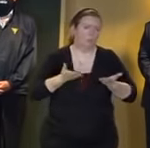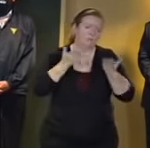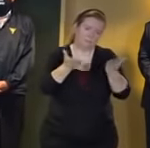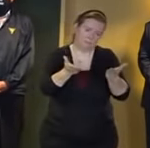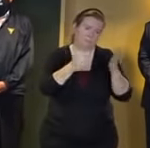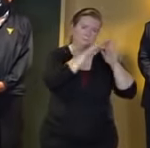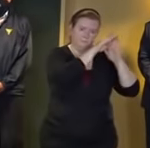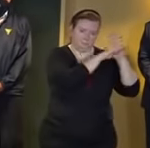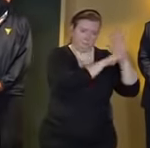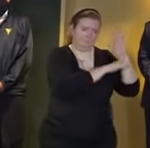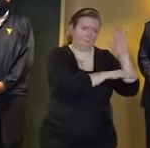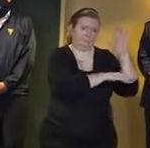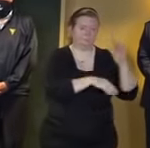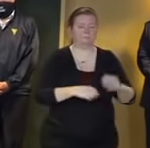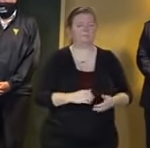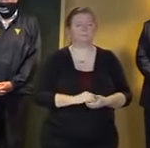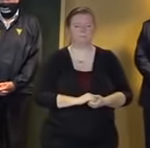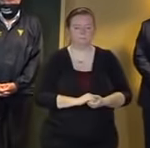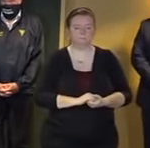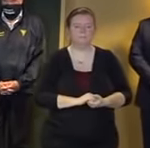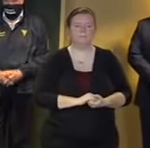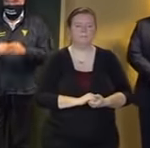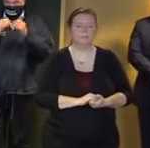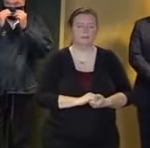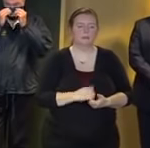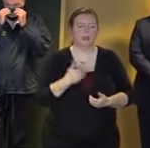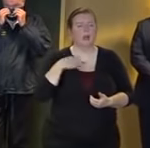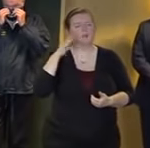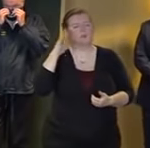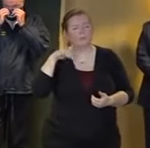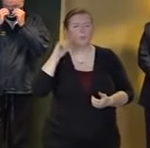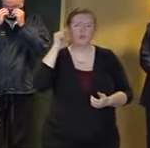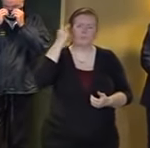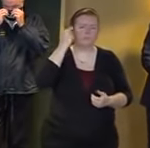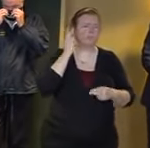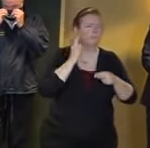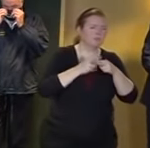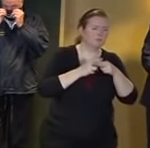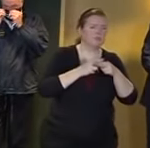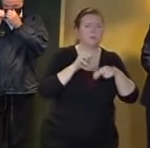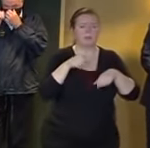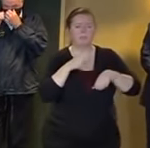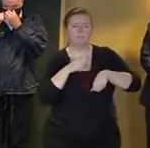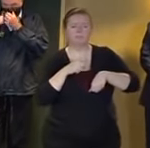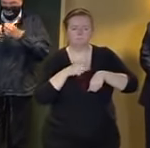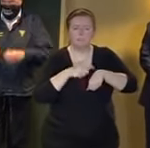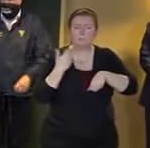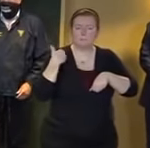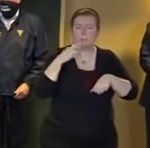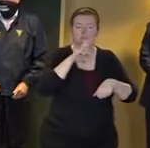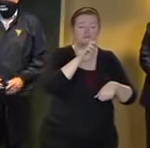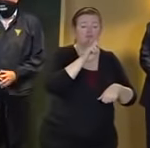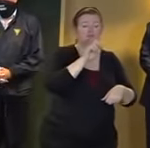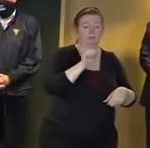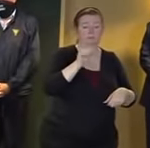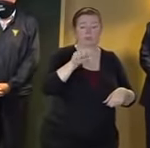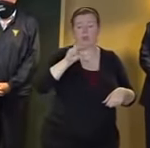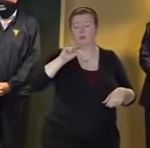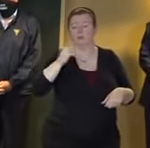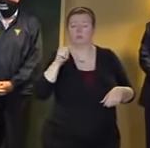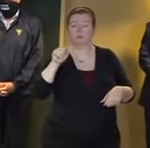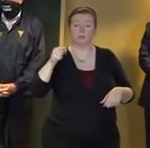by local government officials and I know the governor mentioned it a few times but ready.nj.gov whether that's high surf